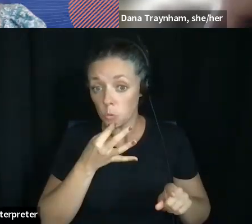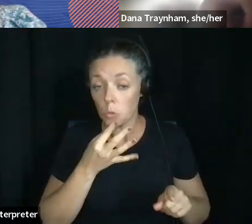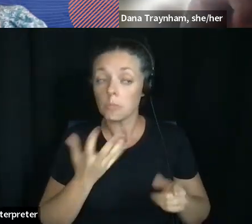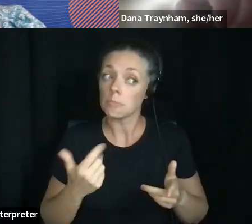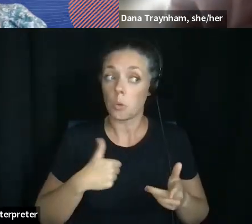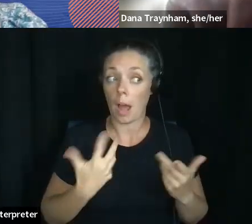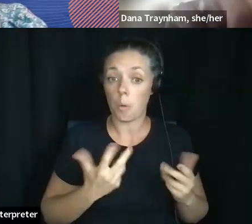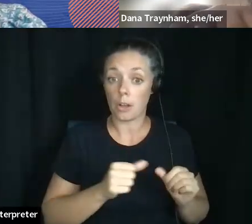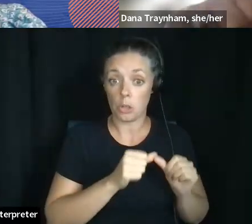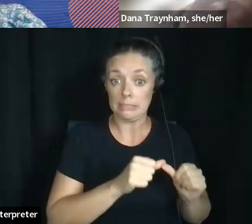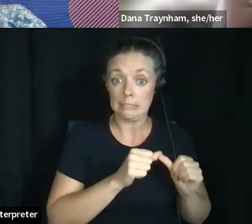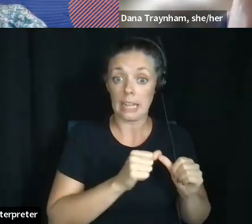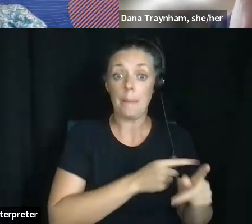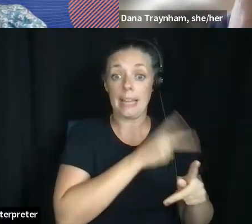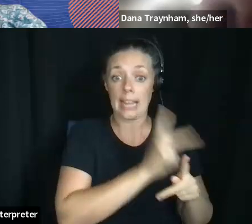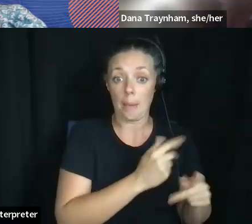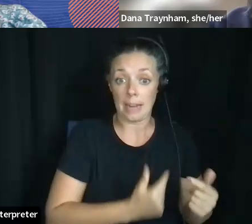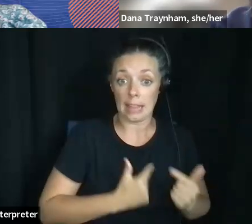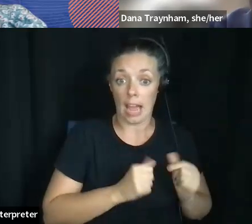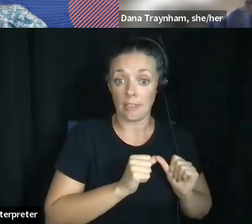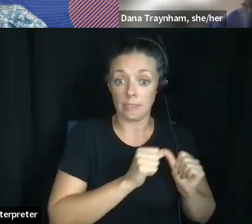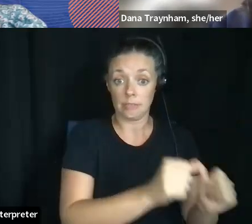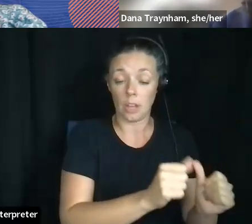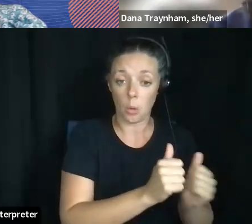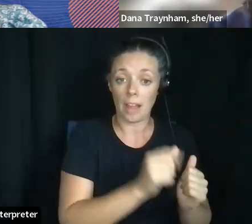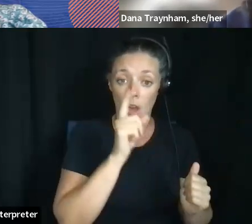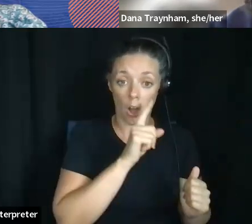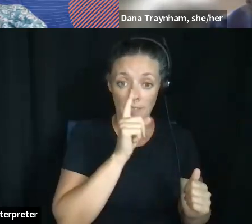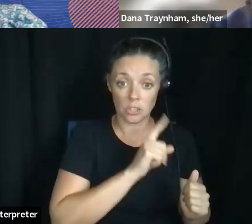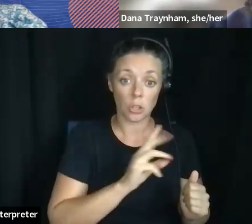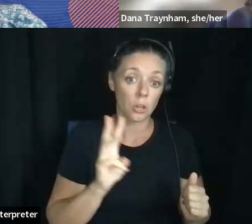to be kept alive with artificial hydration, nutrition,